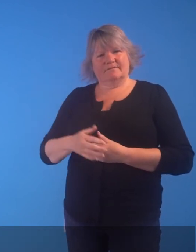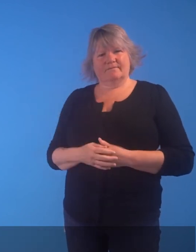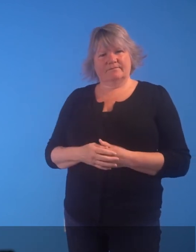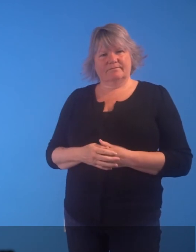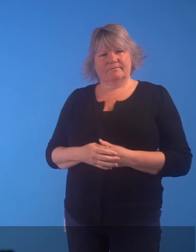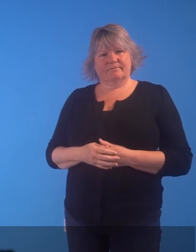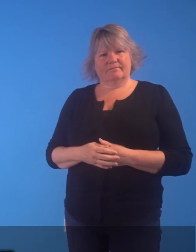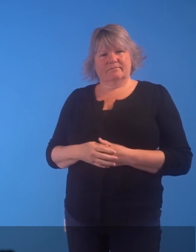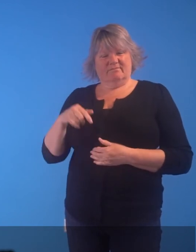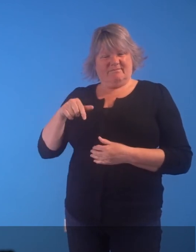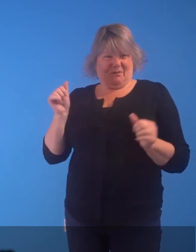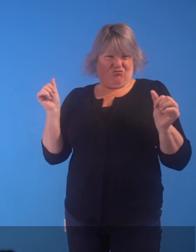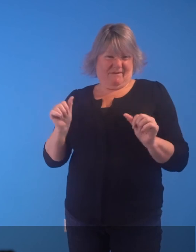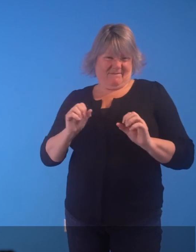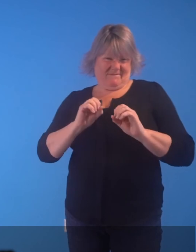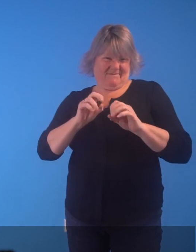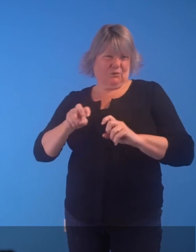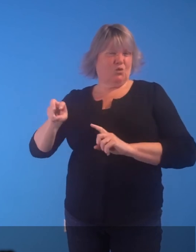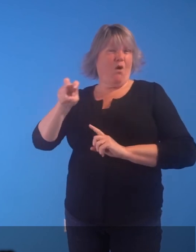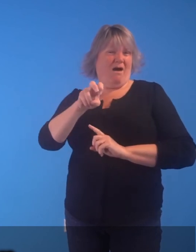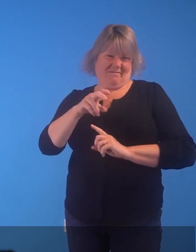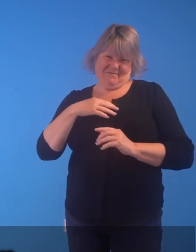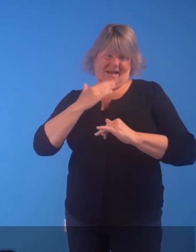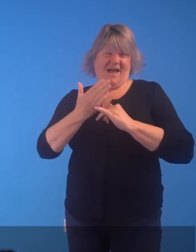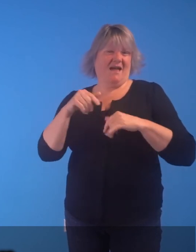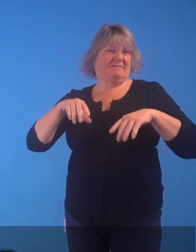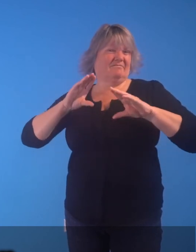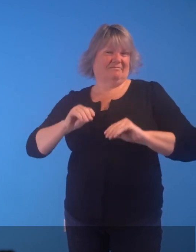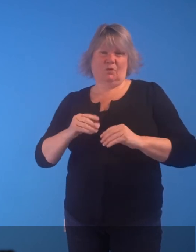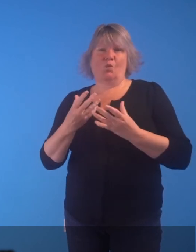We end this brief tour with two very different works by women.